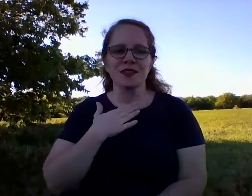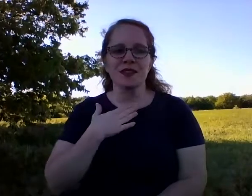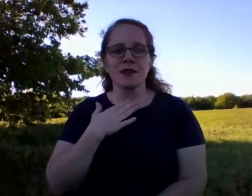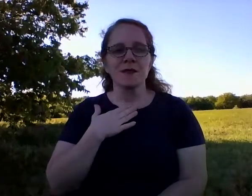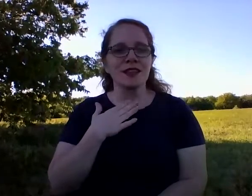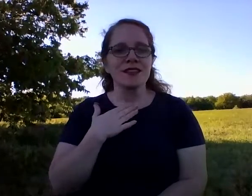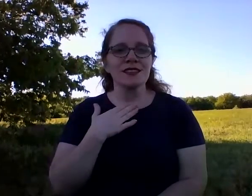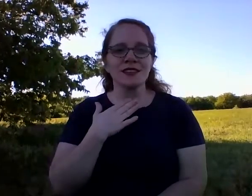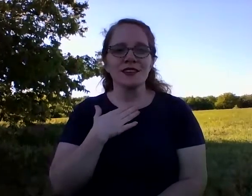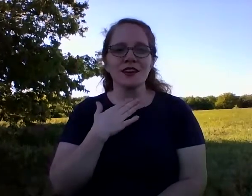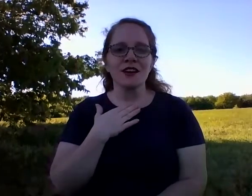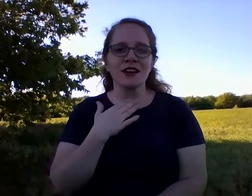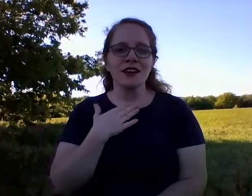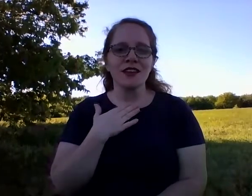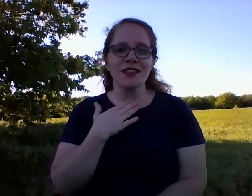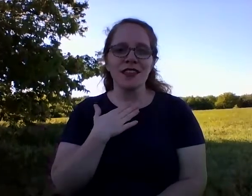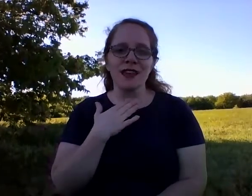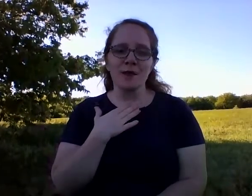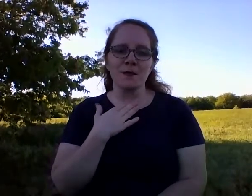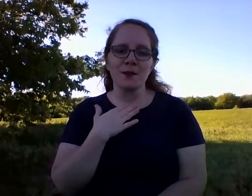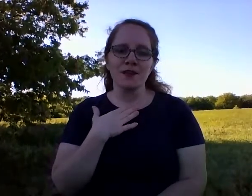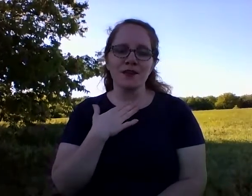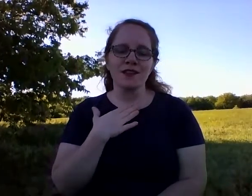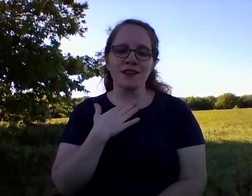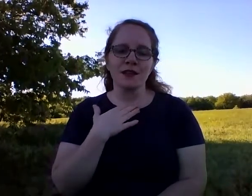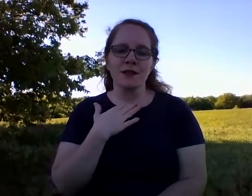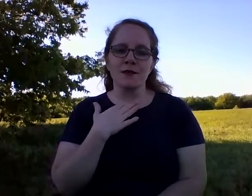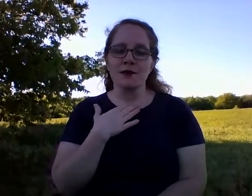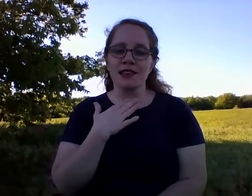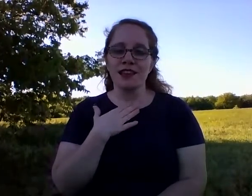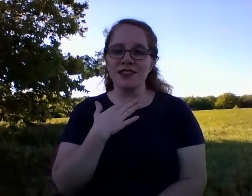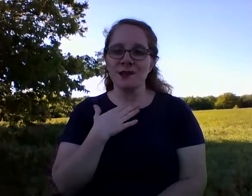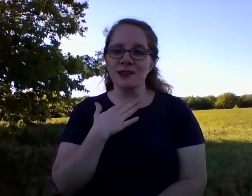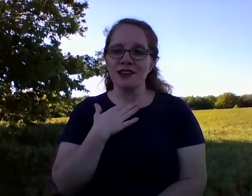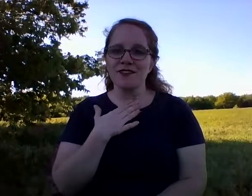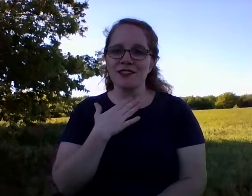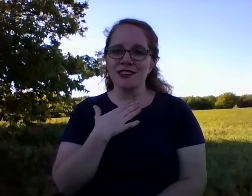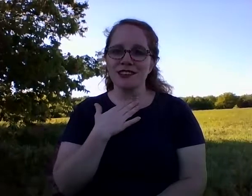Blessed are all they that mourn, for they shall be comforted.